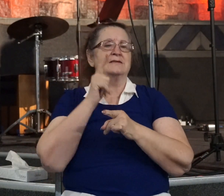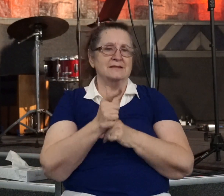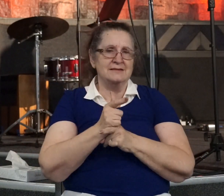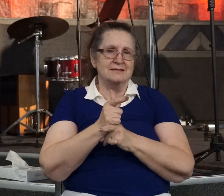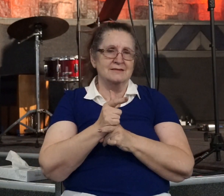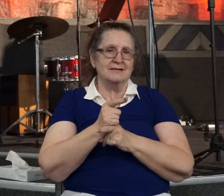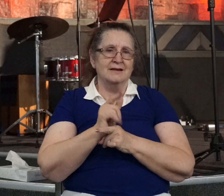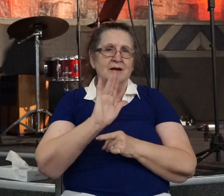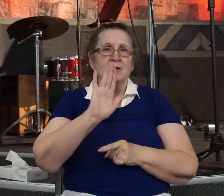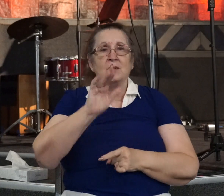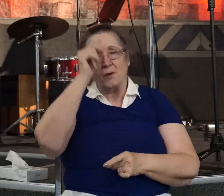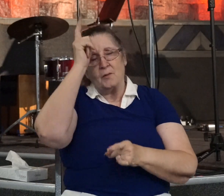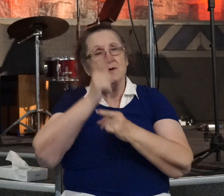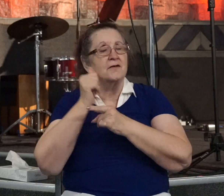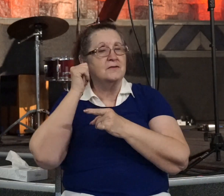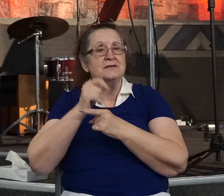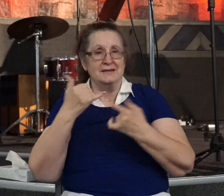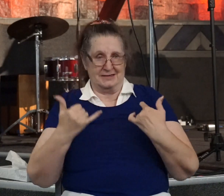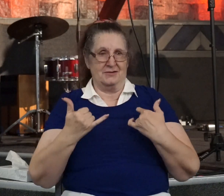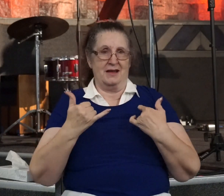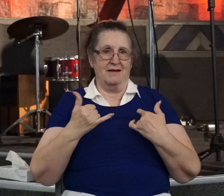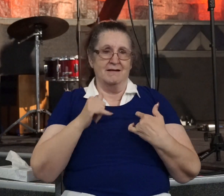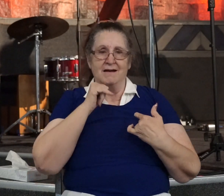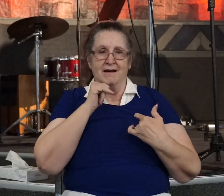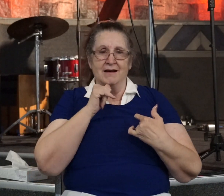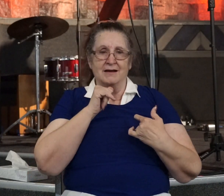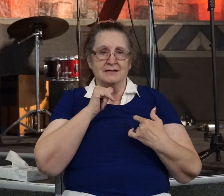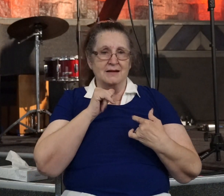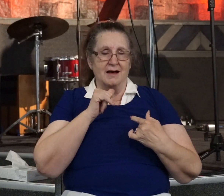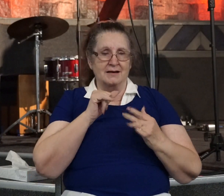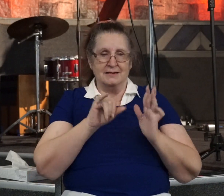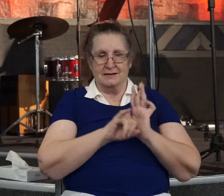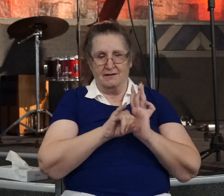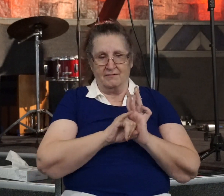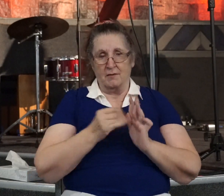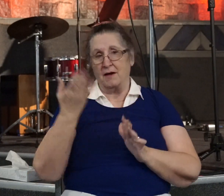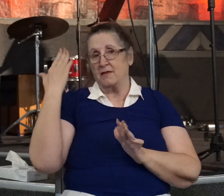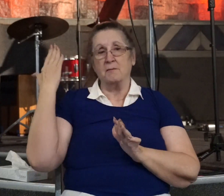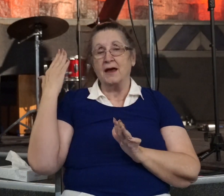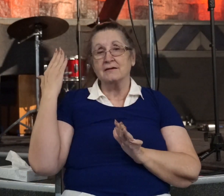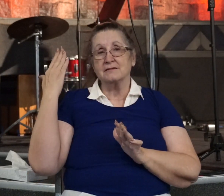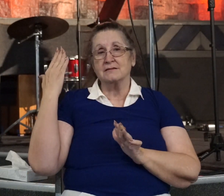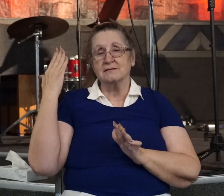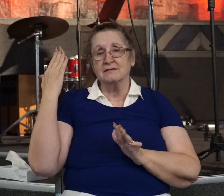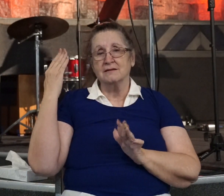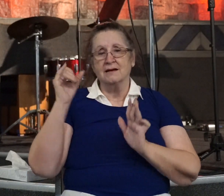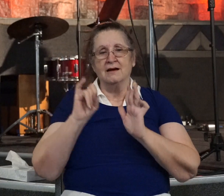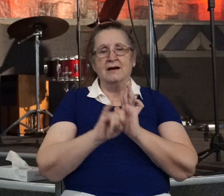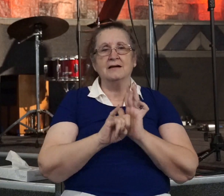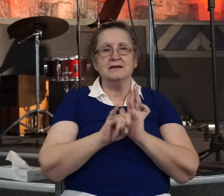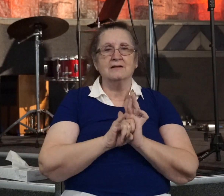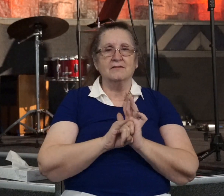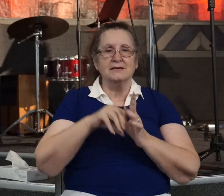your brother or sister now. They aren't identified by their past. Their identity is in Christ.